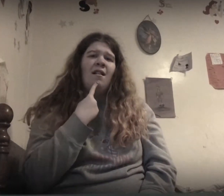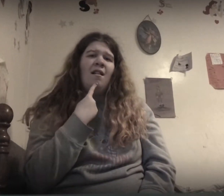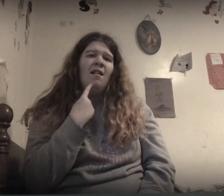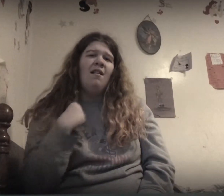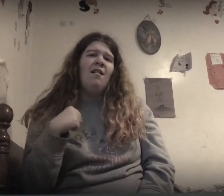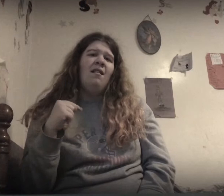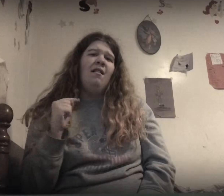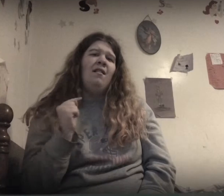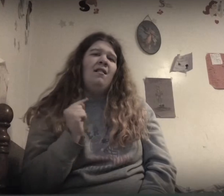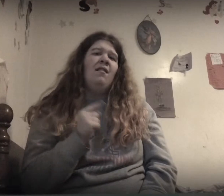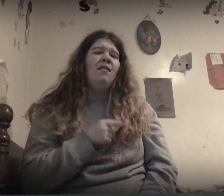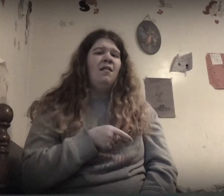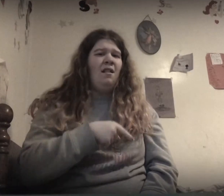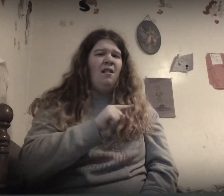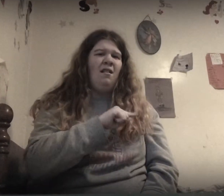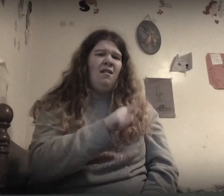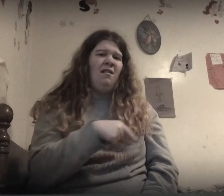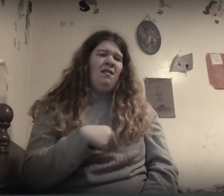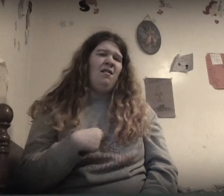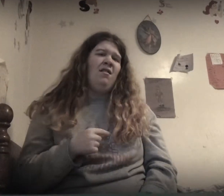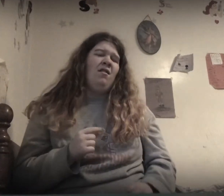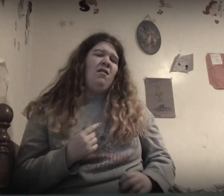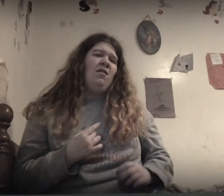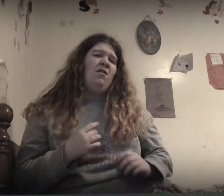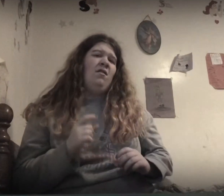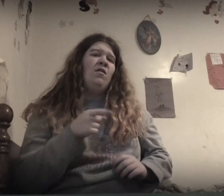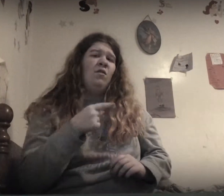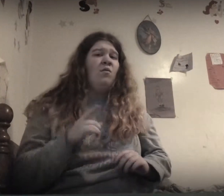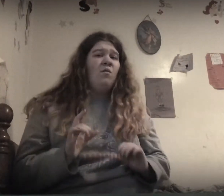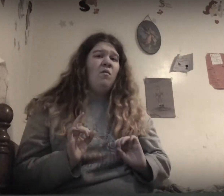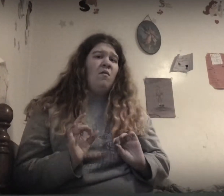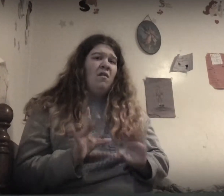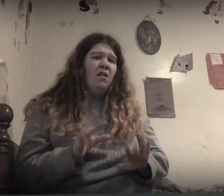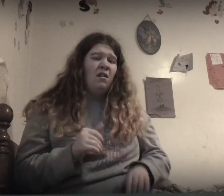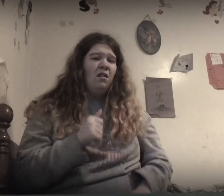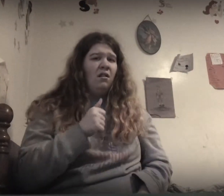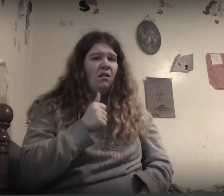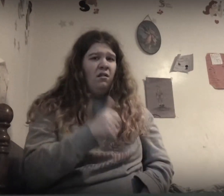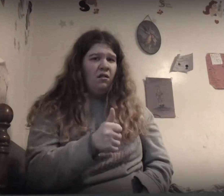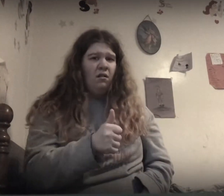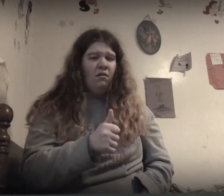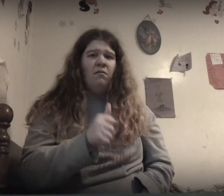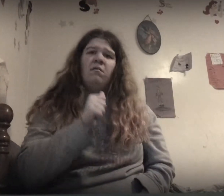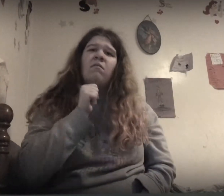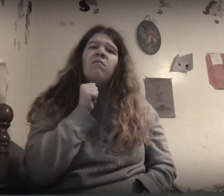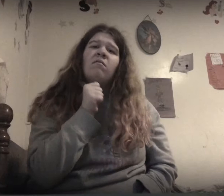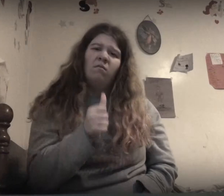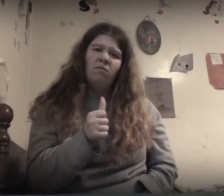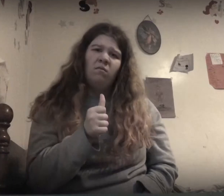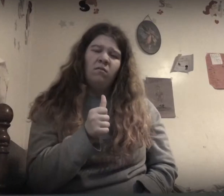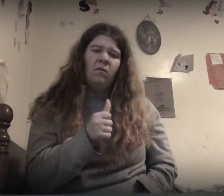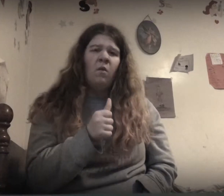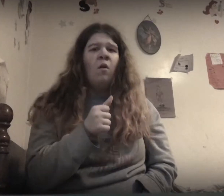Don't you ever say you don't like the way you are